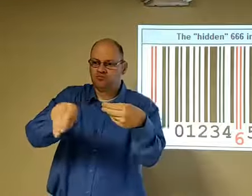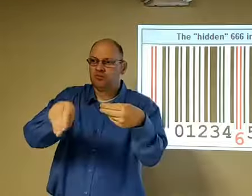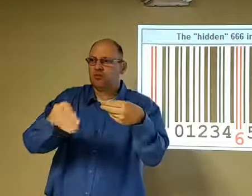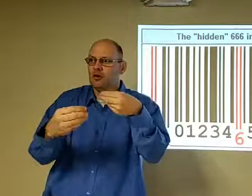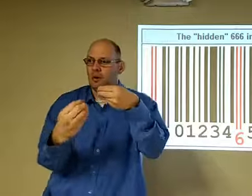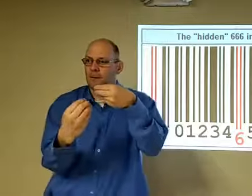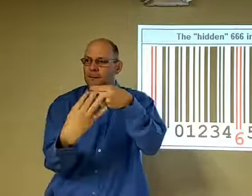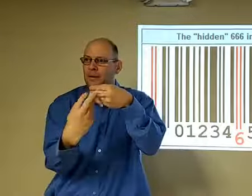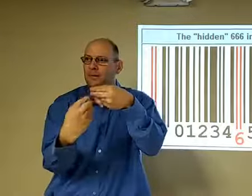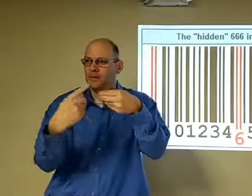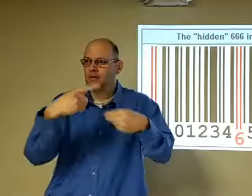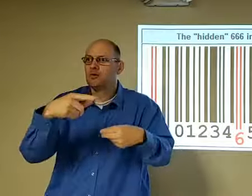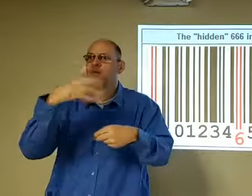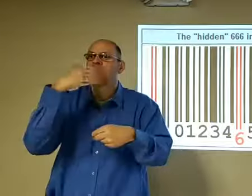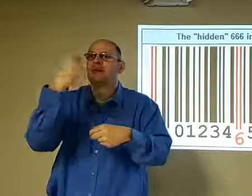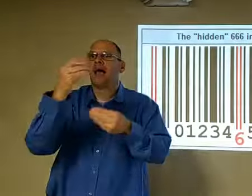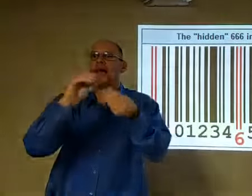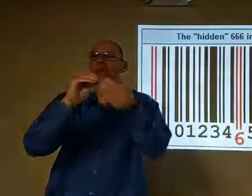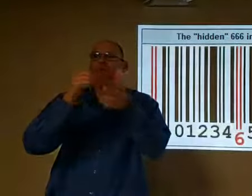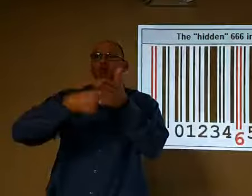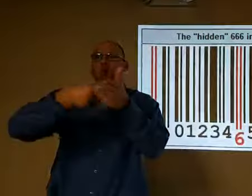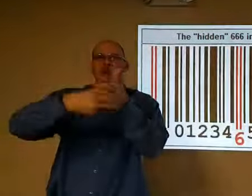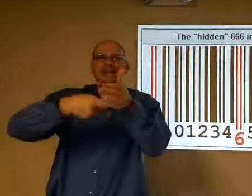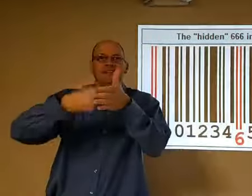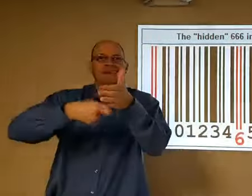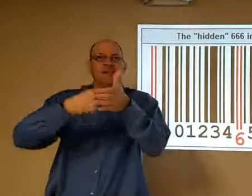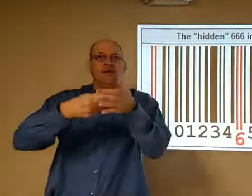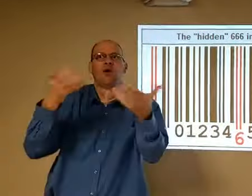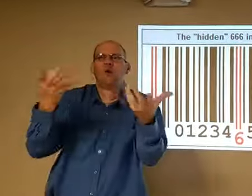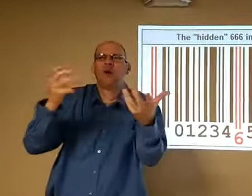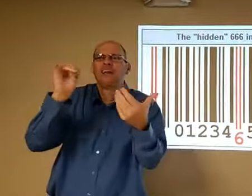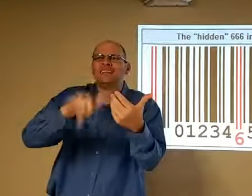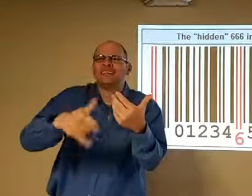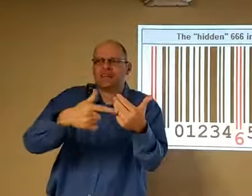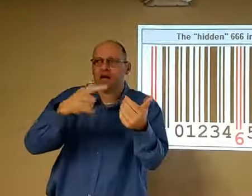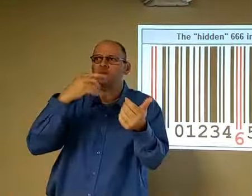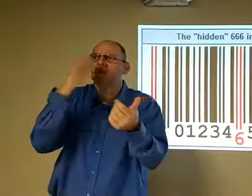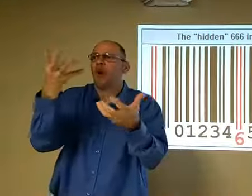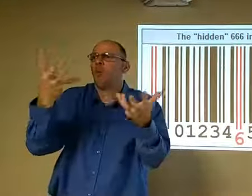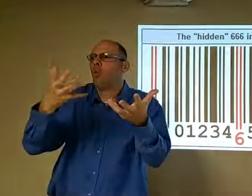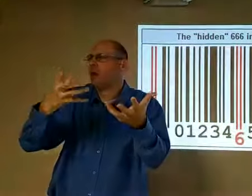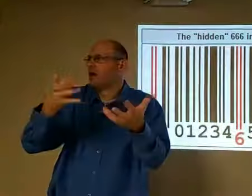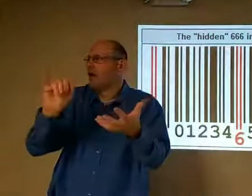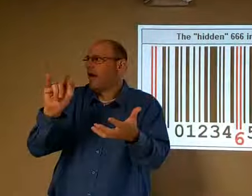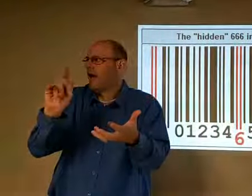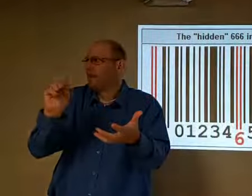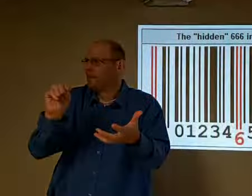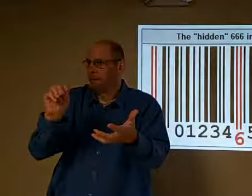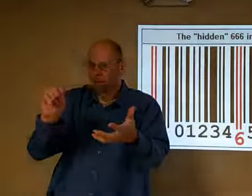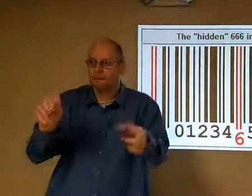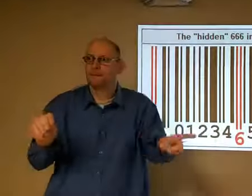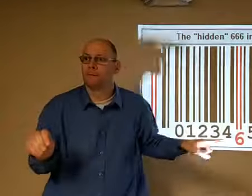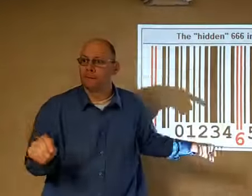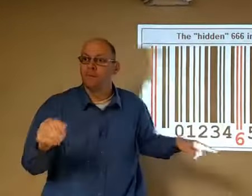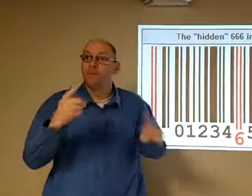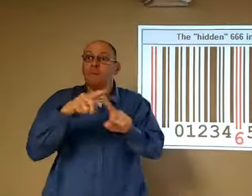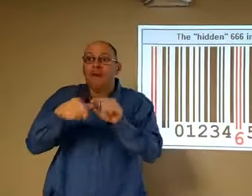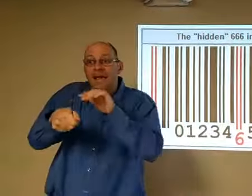there's different codes with numbers beginning with certain numbers it could be clothes it could be merchandise